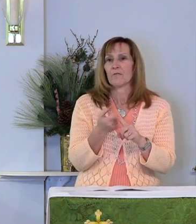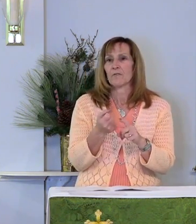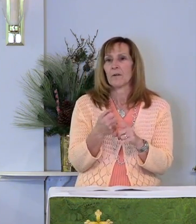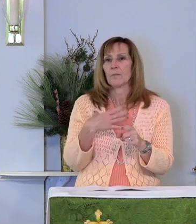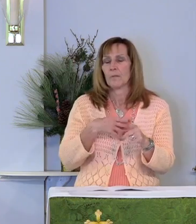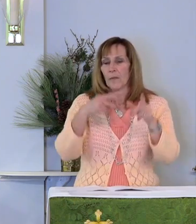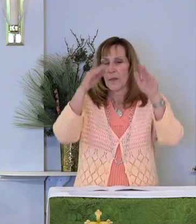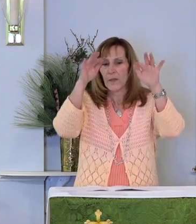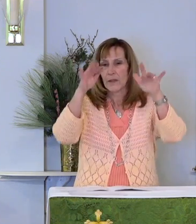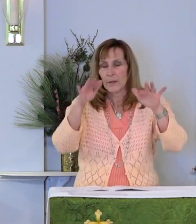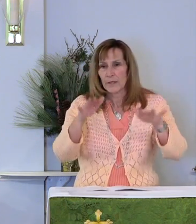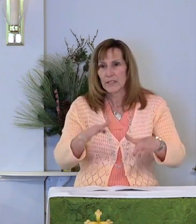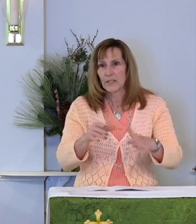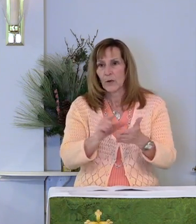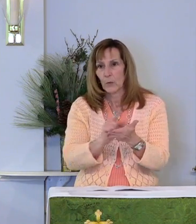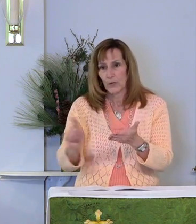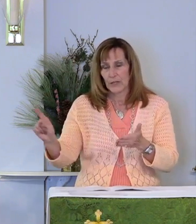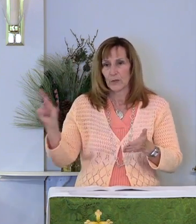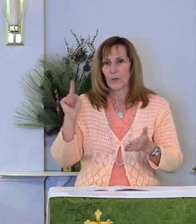storm.